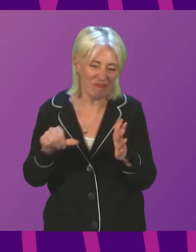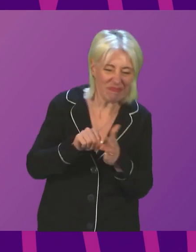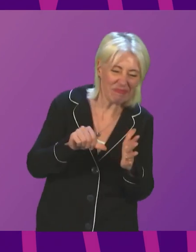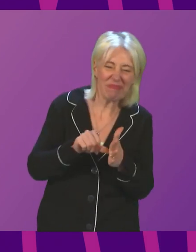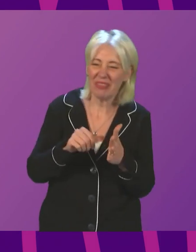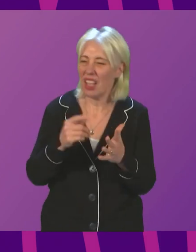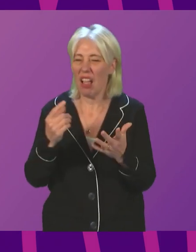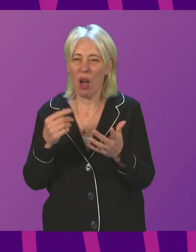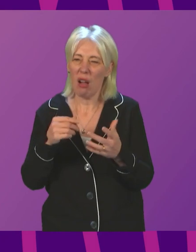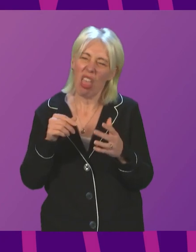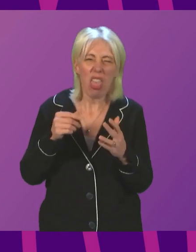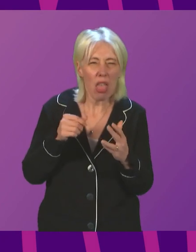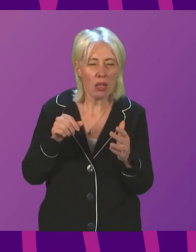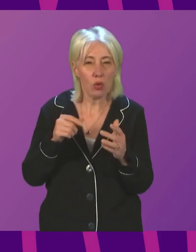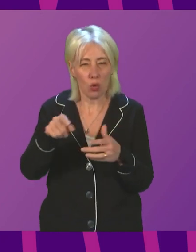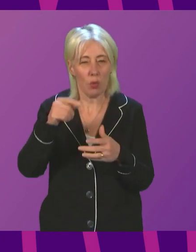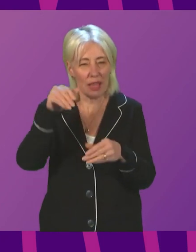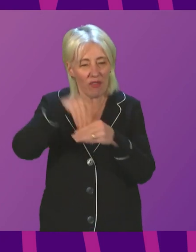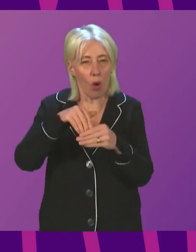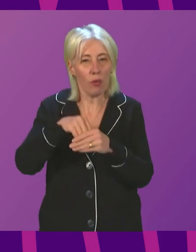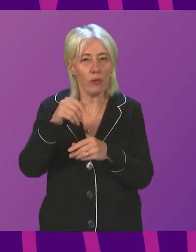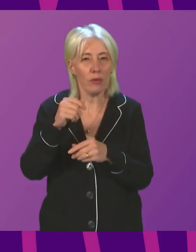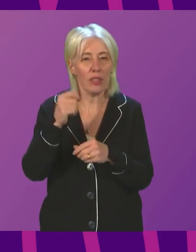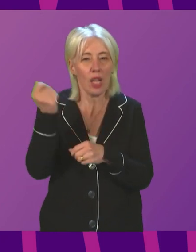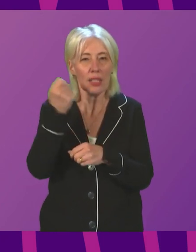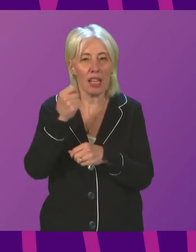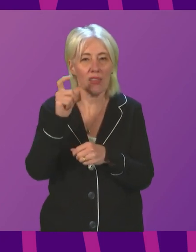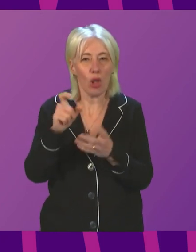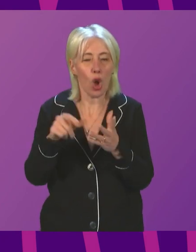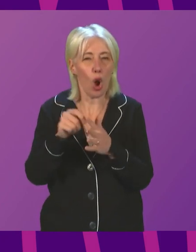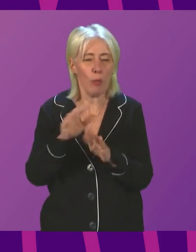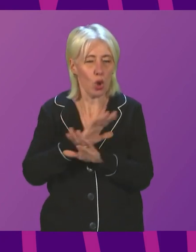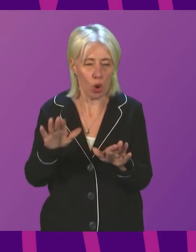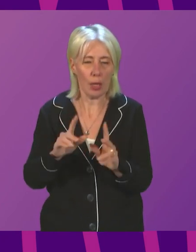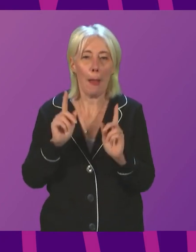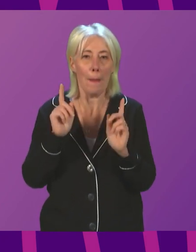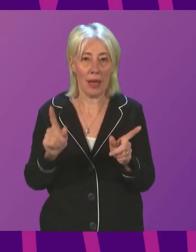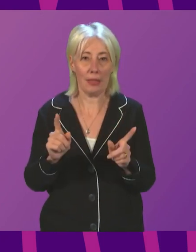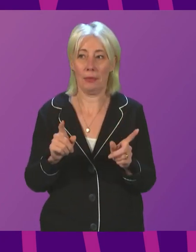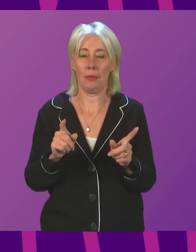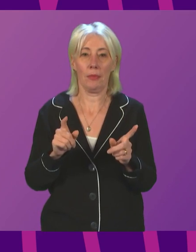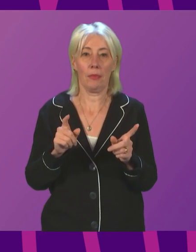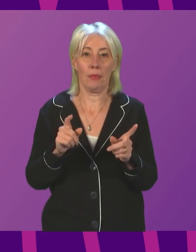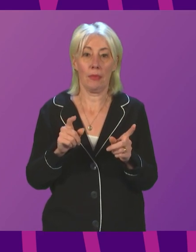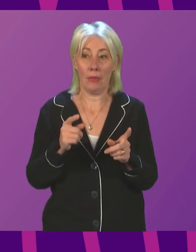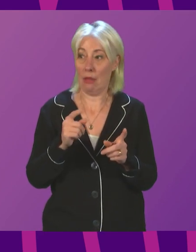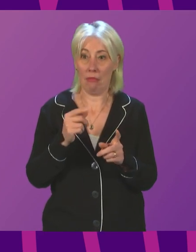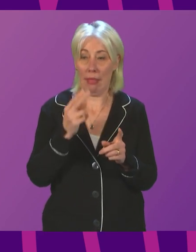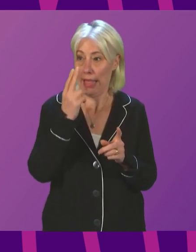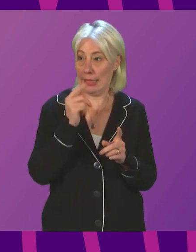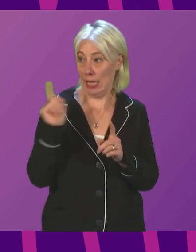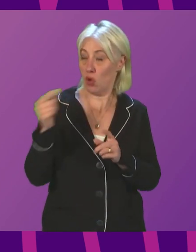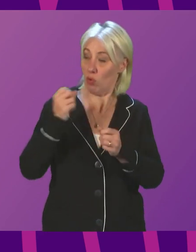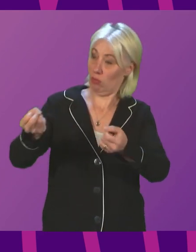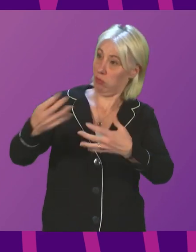successfully participating in COP. The type of routine measures that Mr Mason talked about that he experienced last night are the